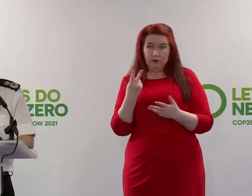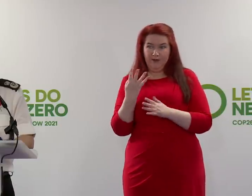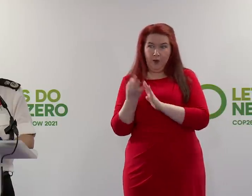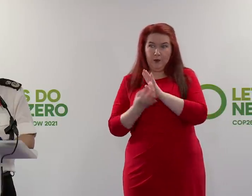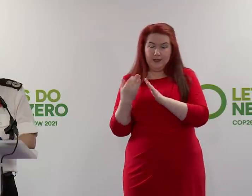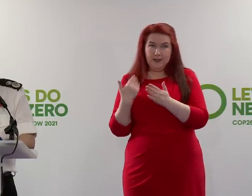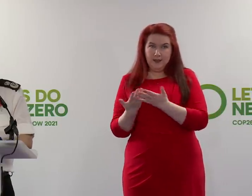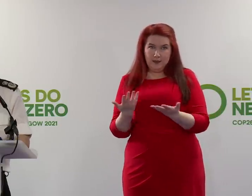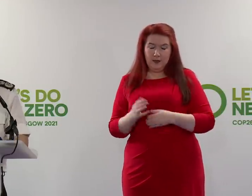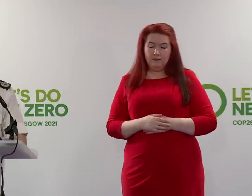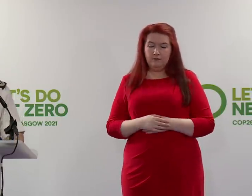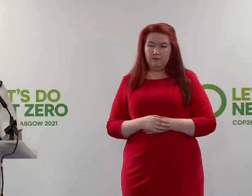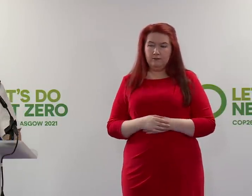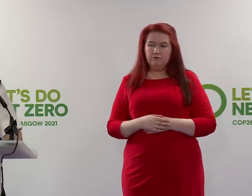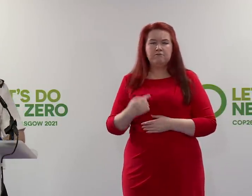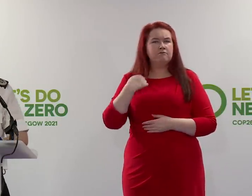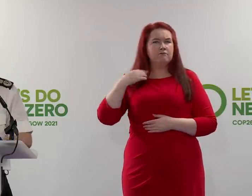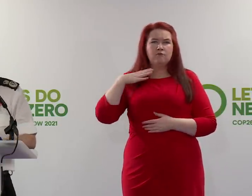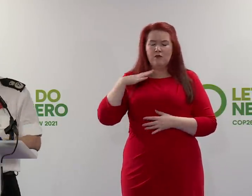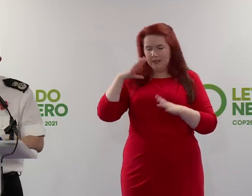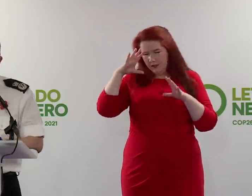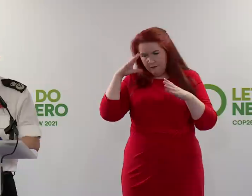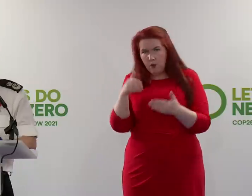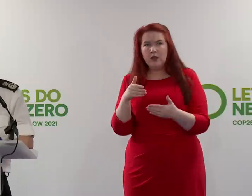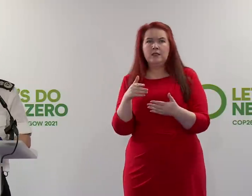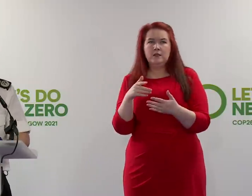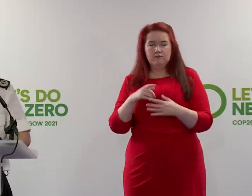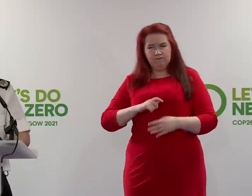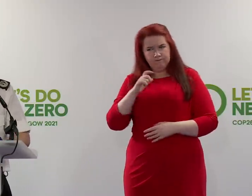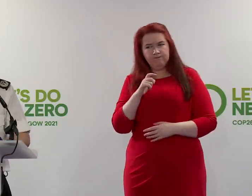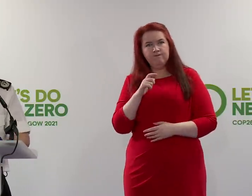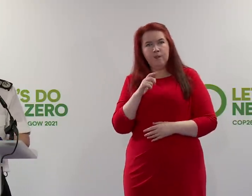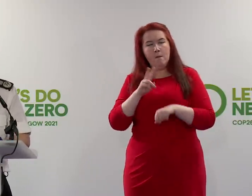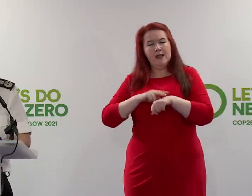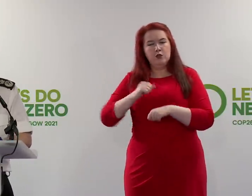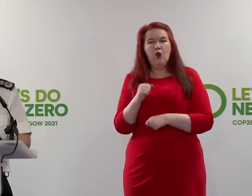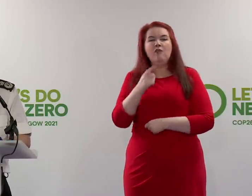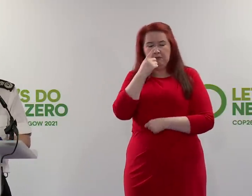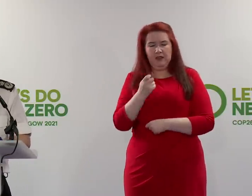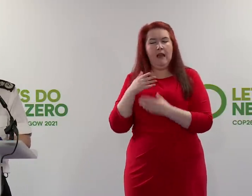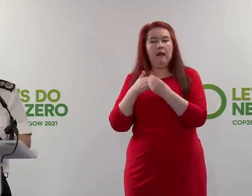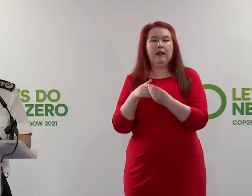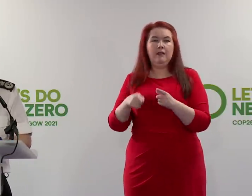I am focused and confident about Police Scotland's ability to lead this enormous policing operation.